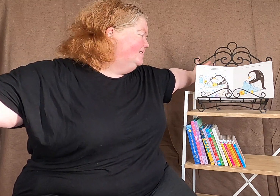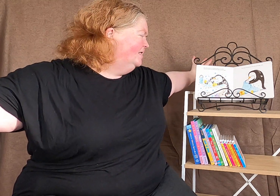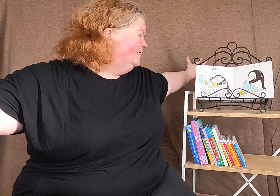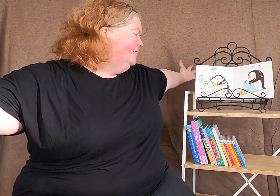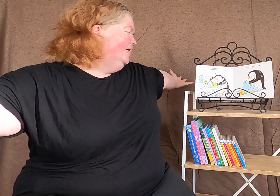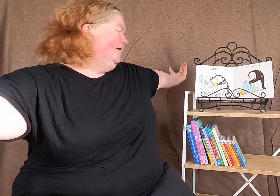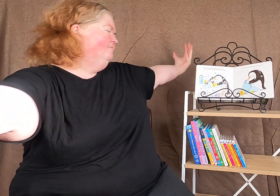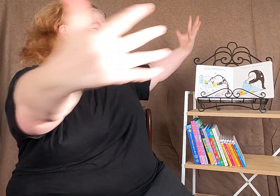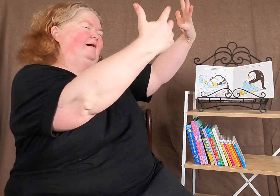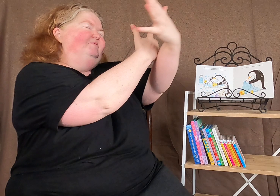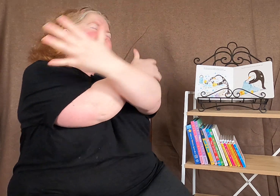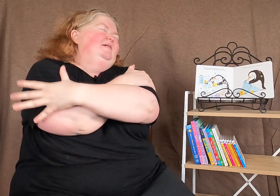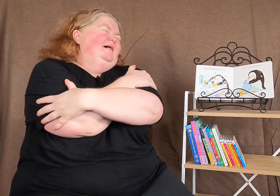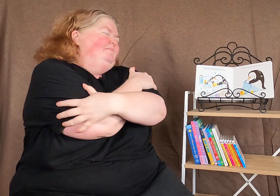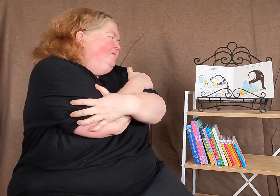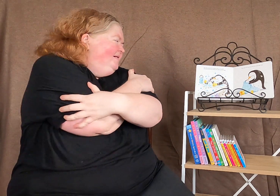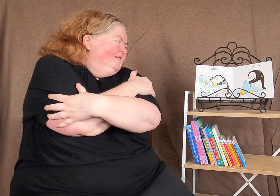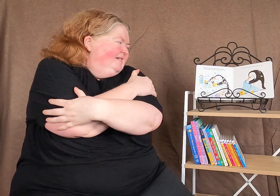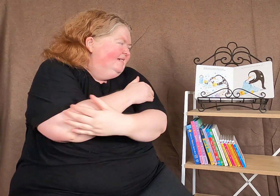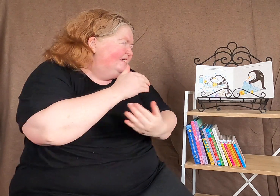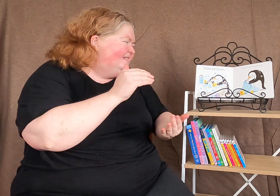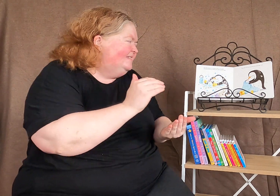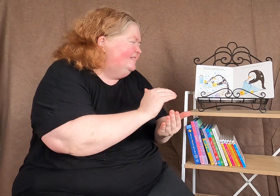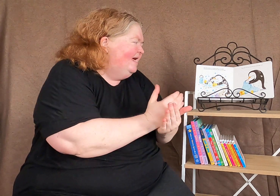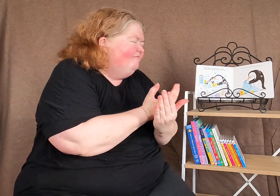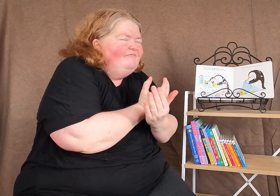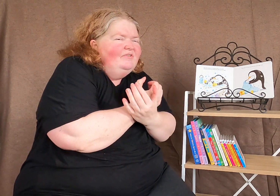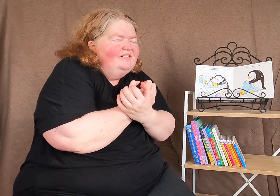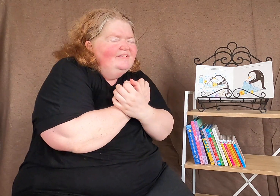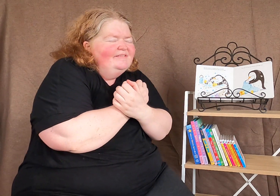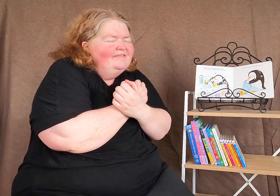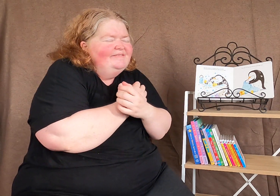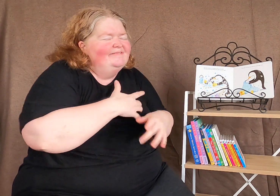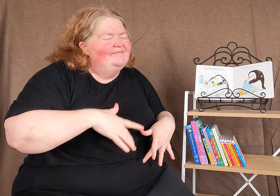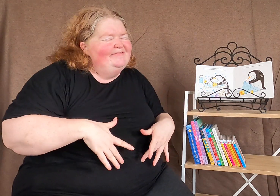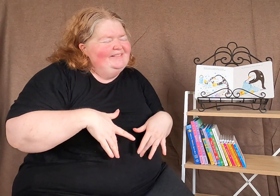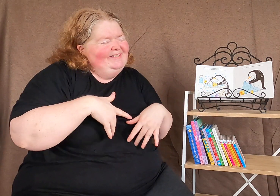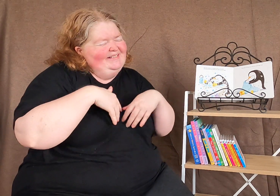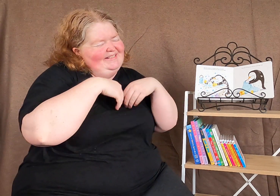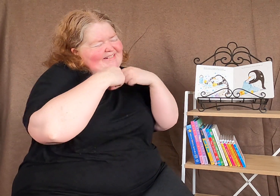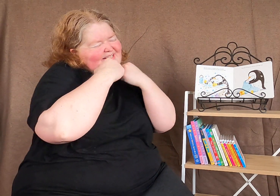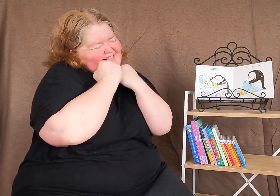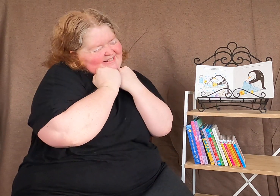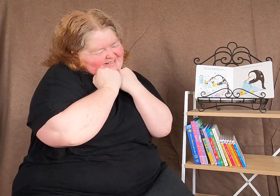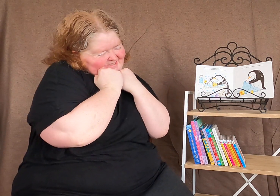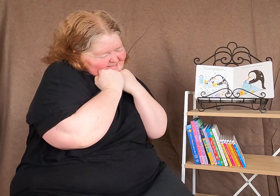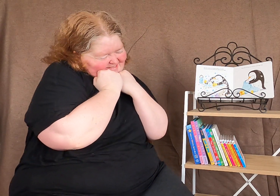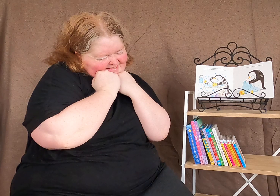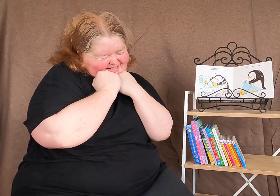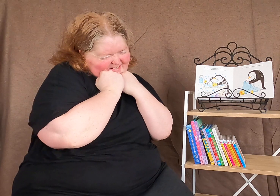and wraps me up safe, feeling snuggly inside.